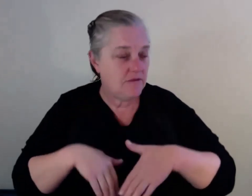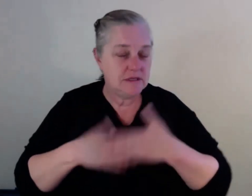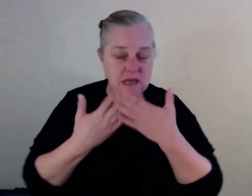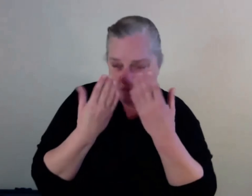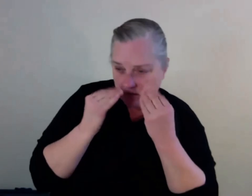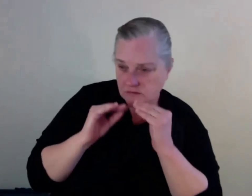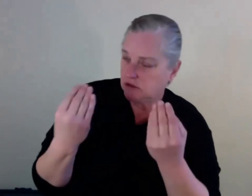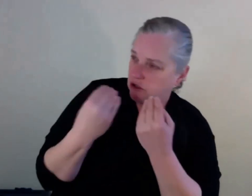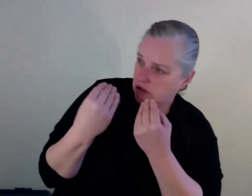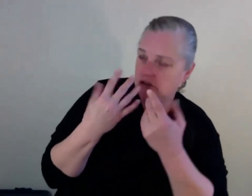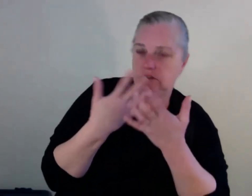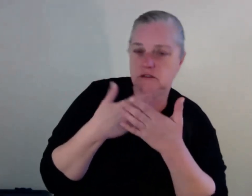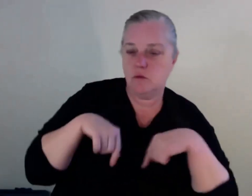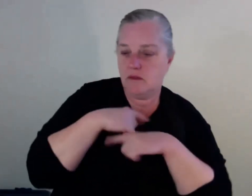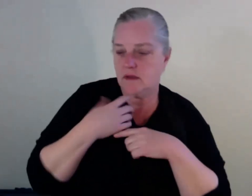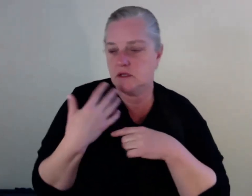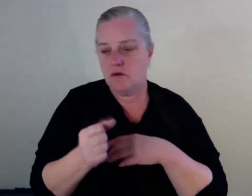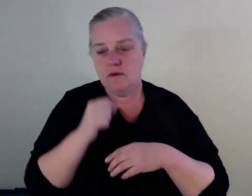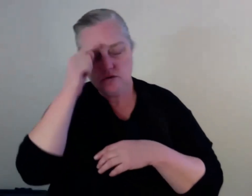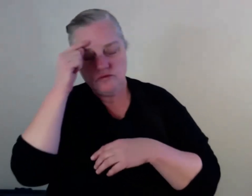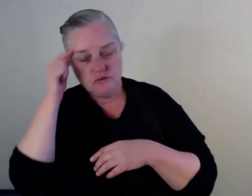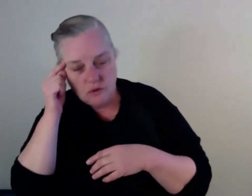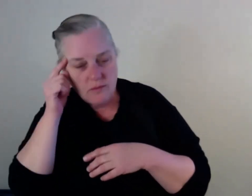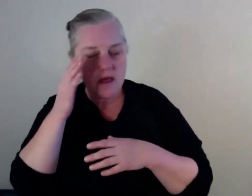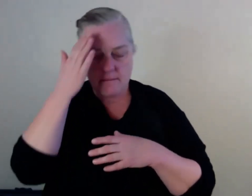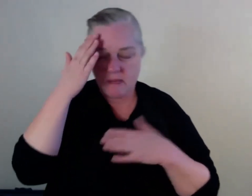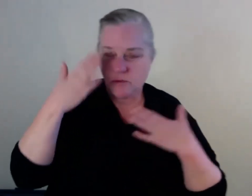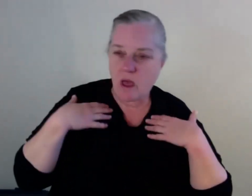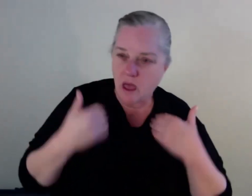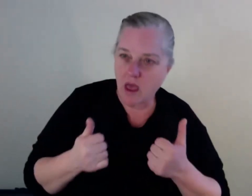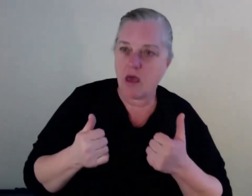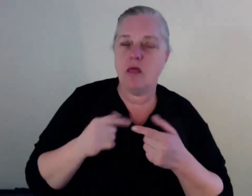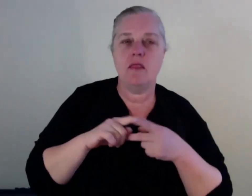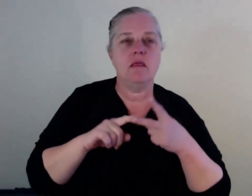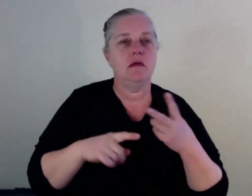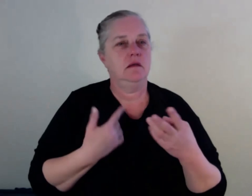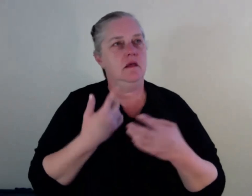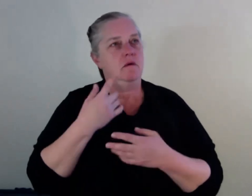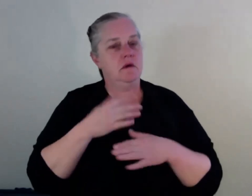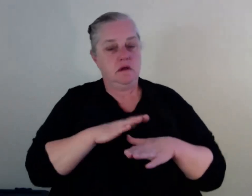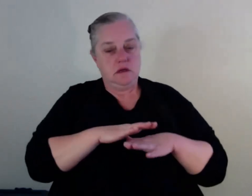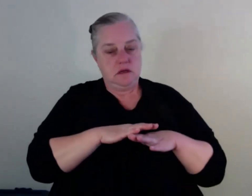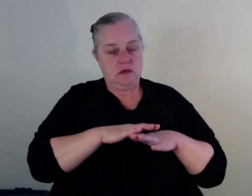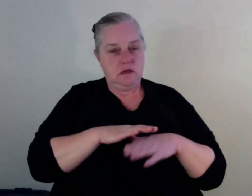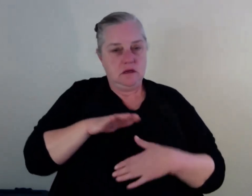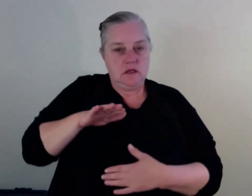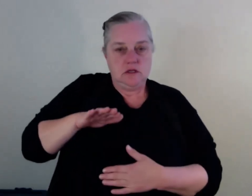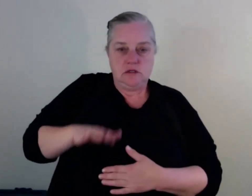incredible. And, you know, childhood trauma workshops, a whole bunch of things in that. And they also have external services. So